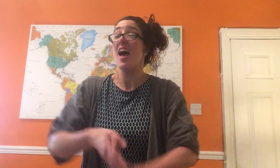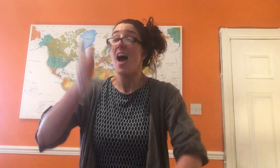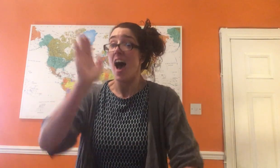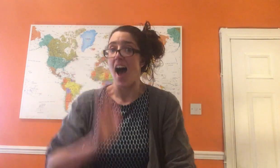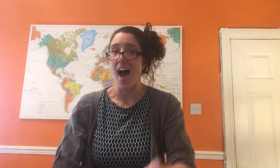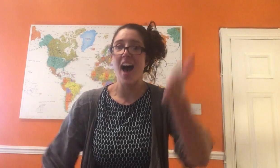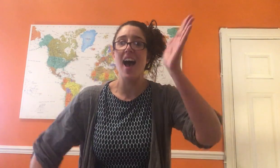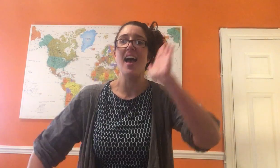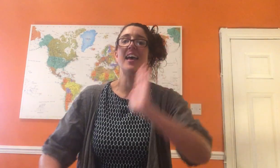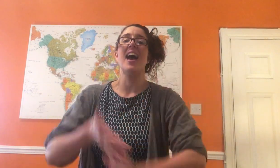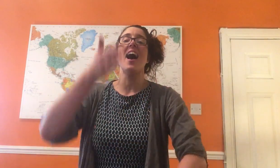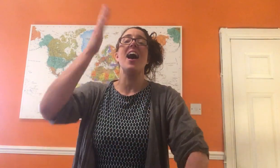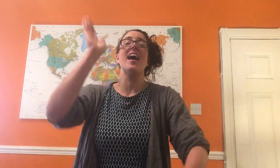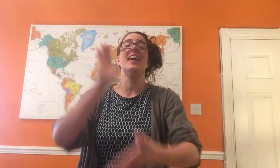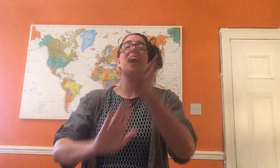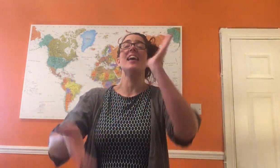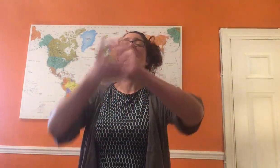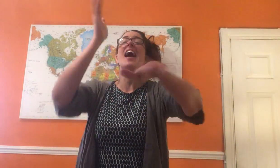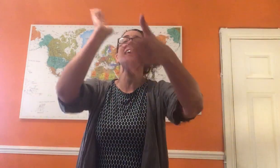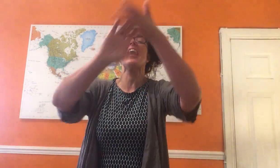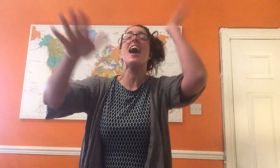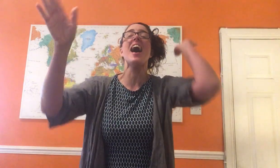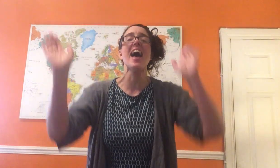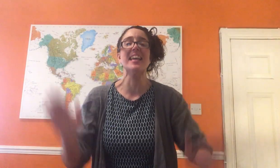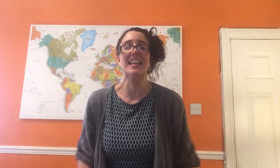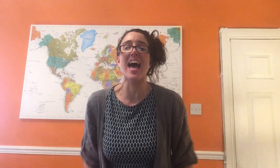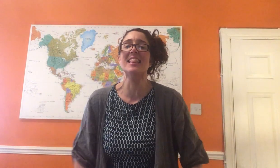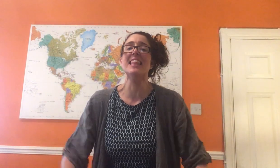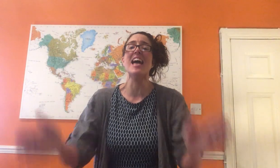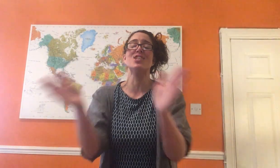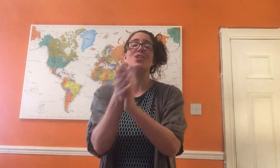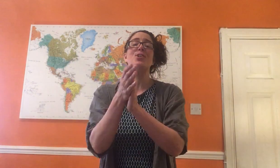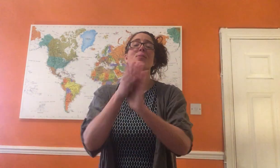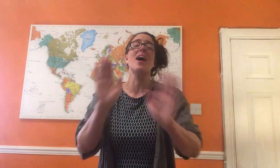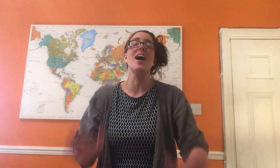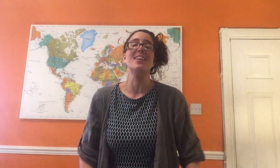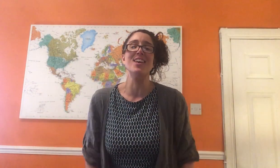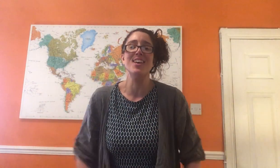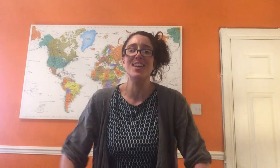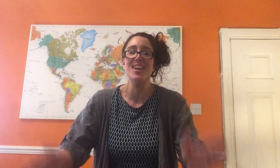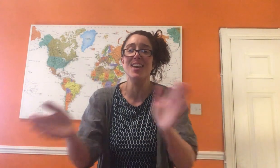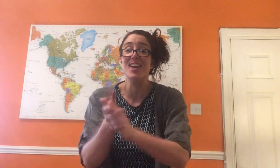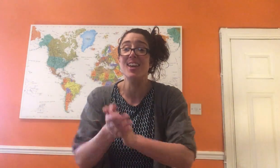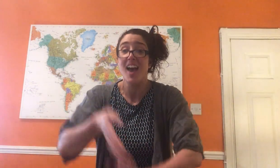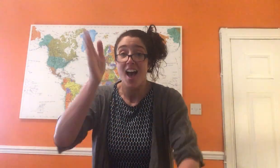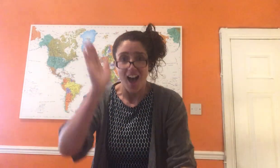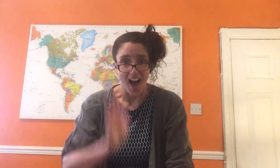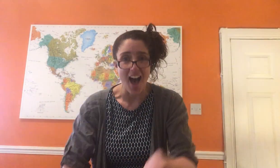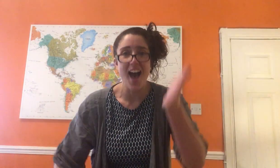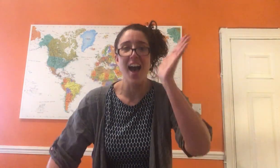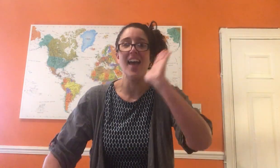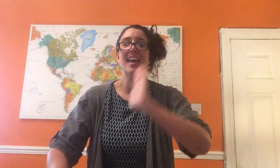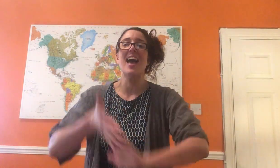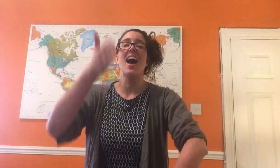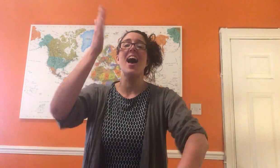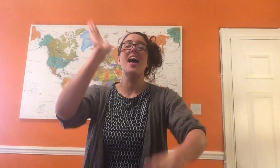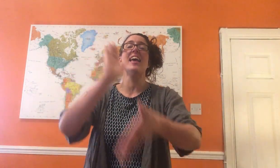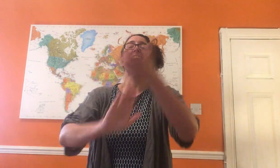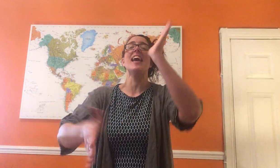I, I, I, I, I, I, glad that you are here. I, I, I,